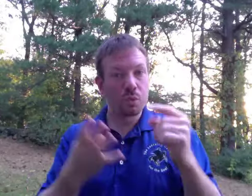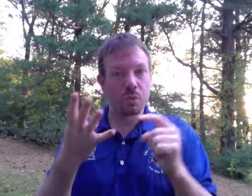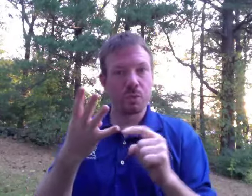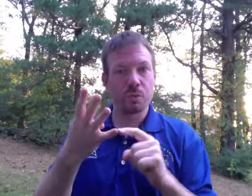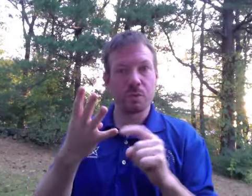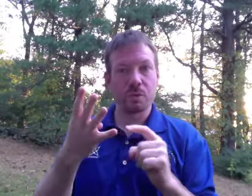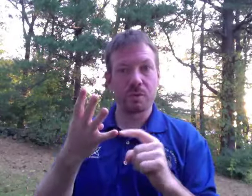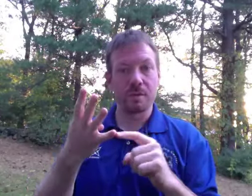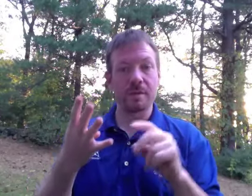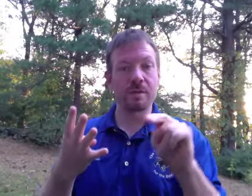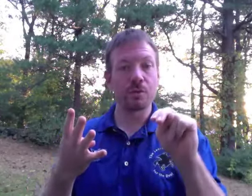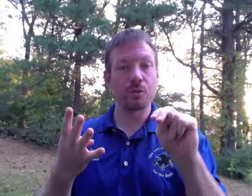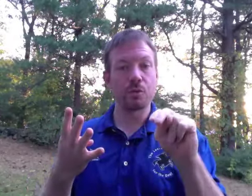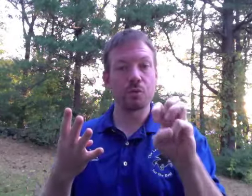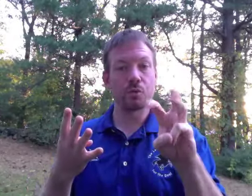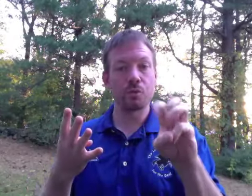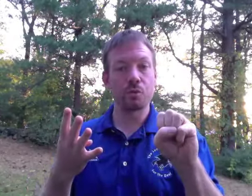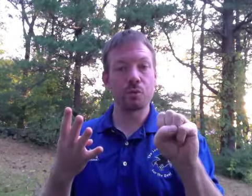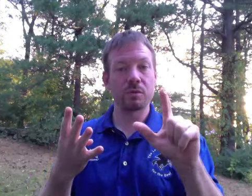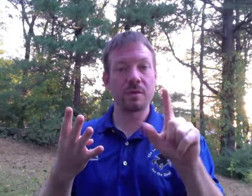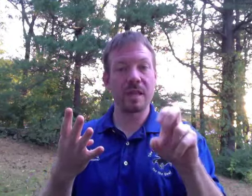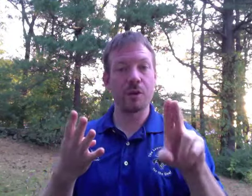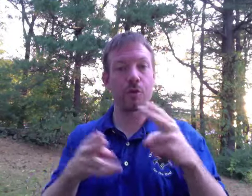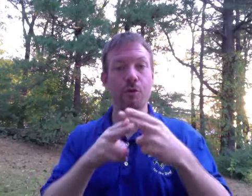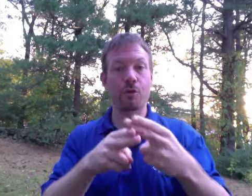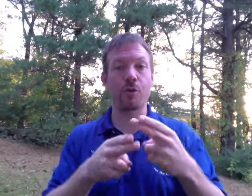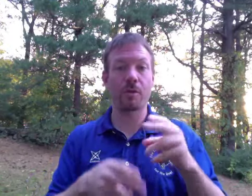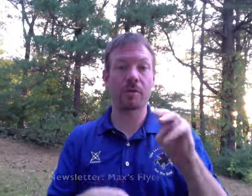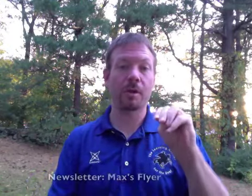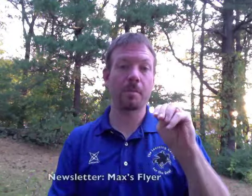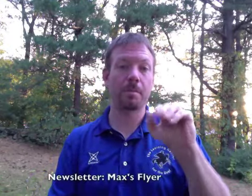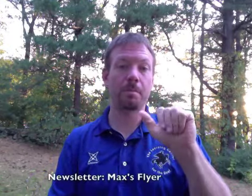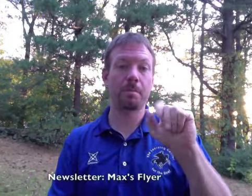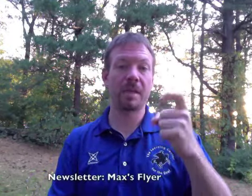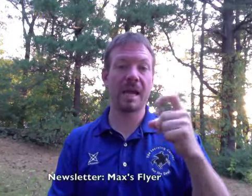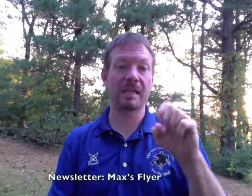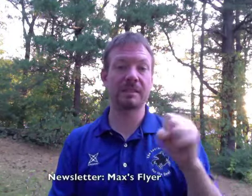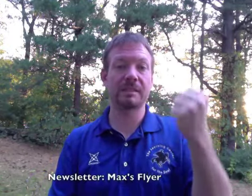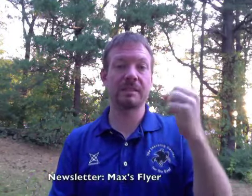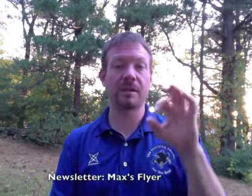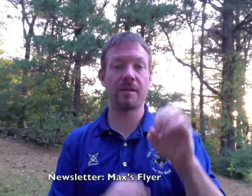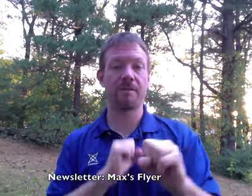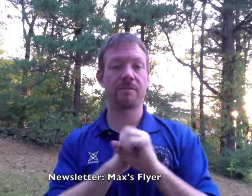Also, don't forget, our newest feature is our newsletter called Max's Flyer.